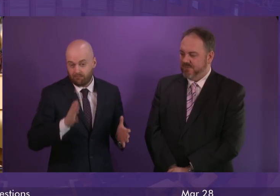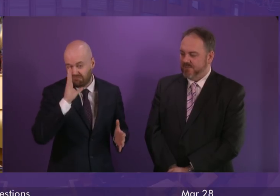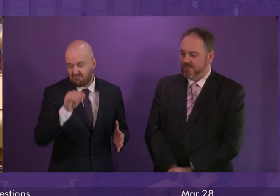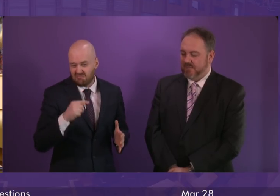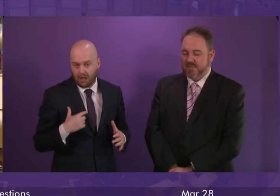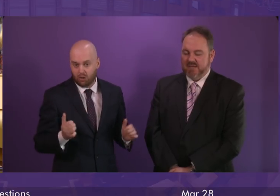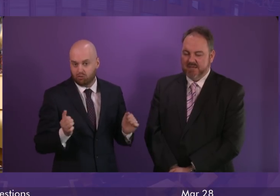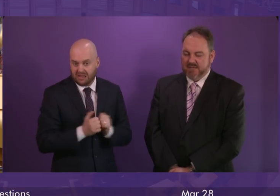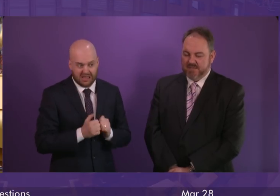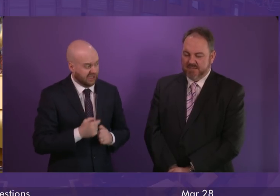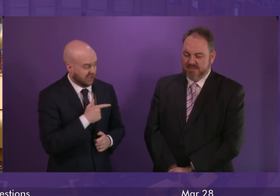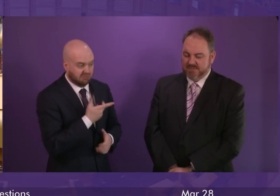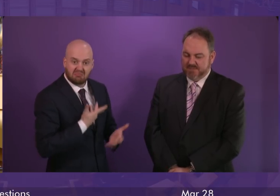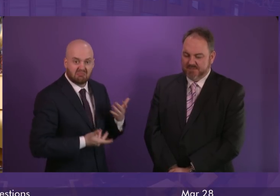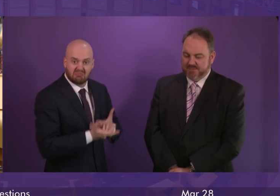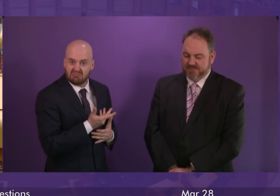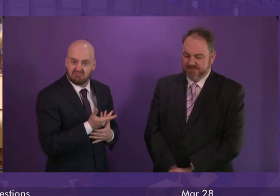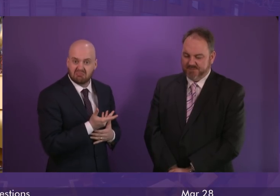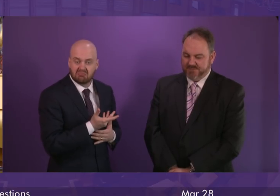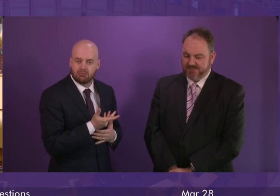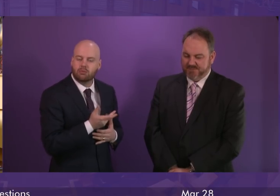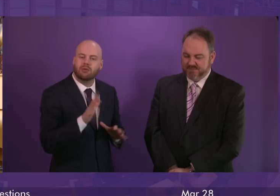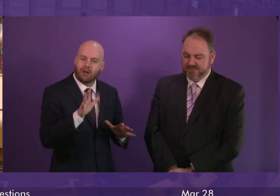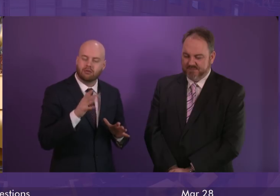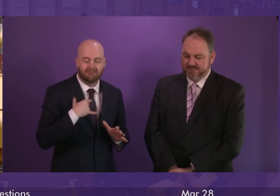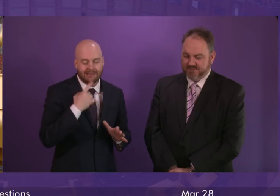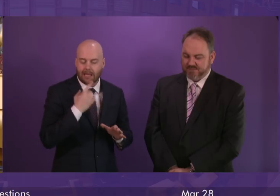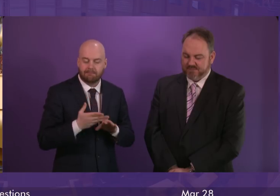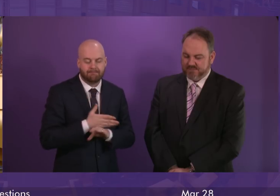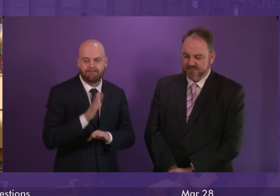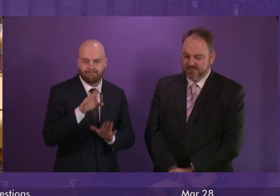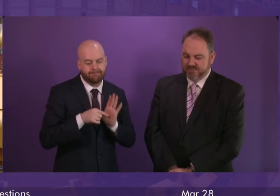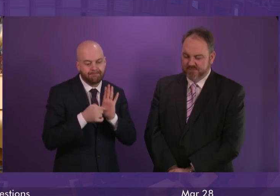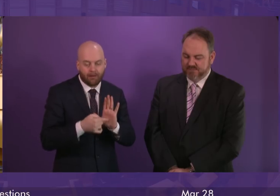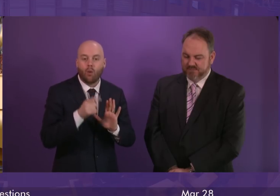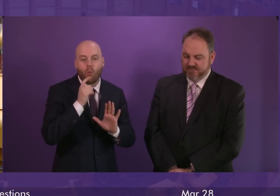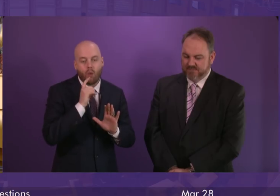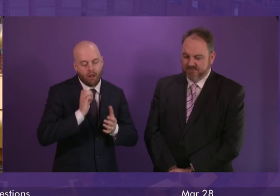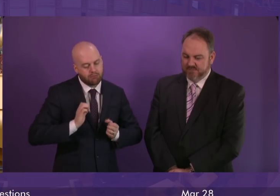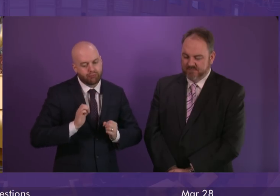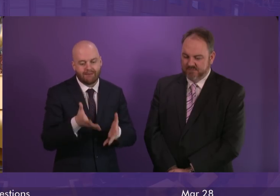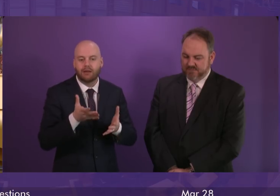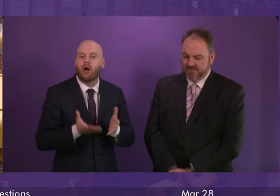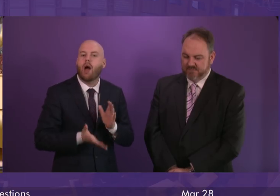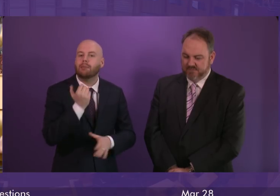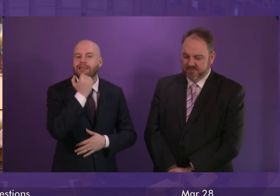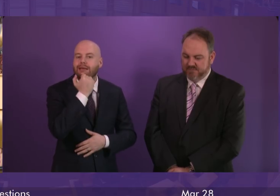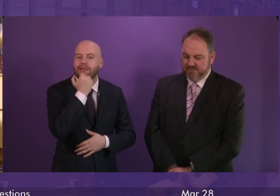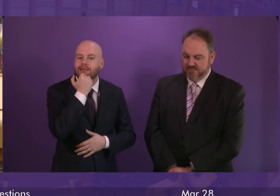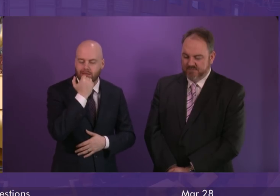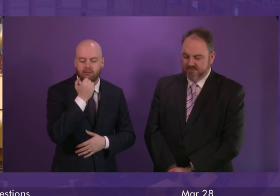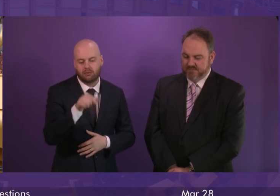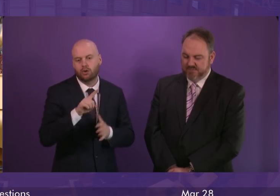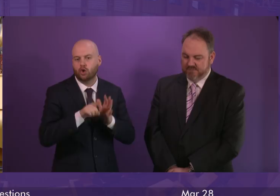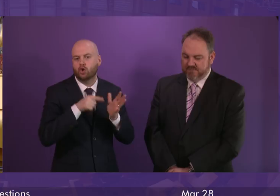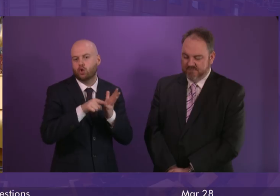Johnson's sentiments. As we have said, we will set out an update on this work by June this year, and that